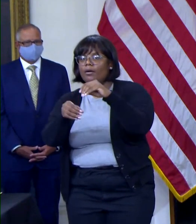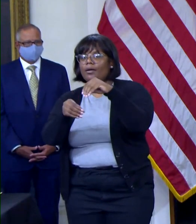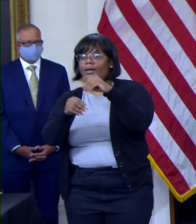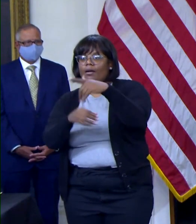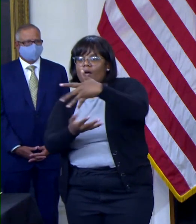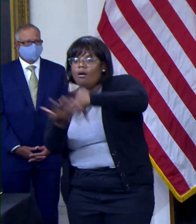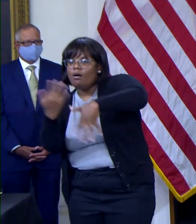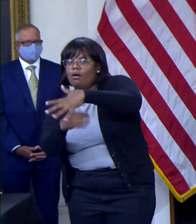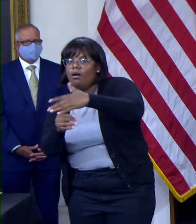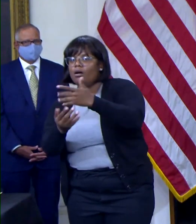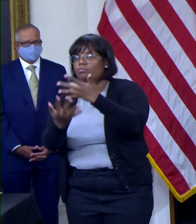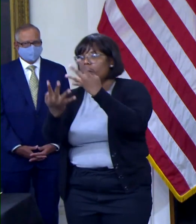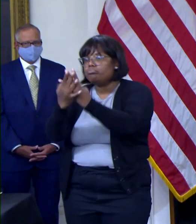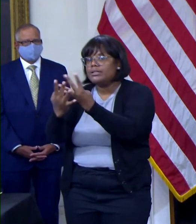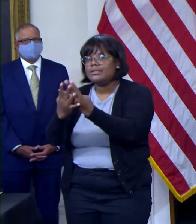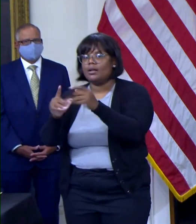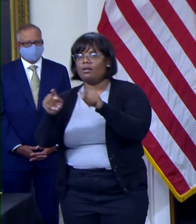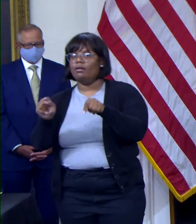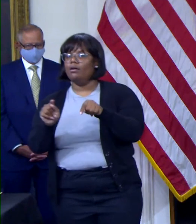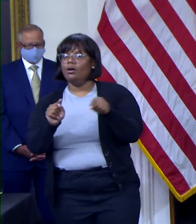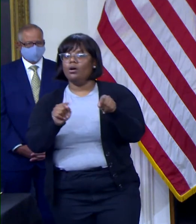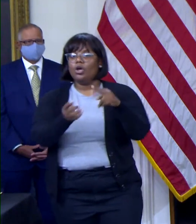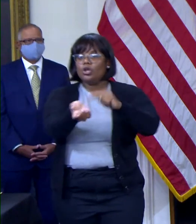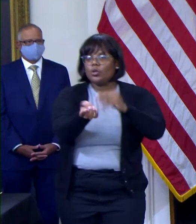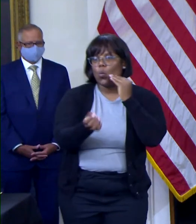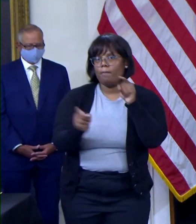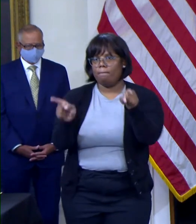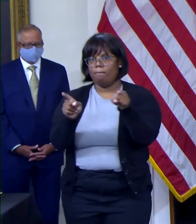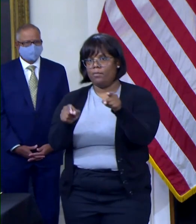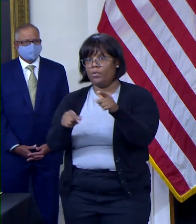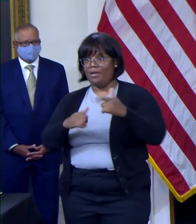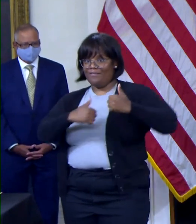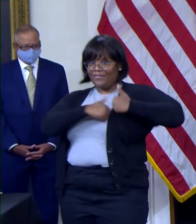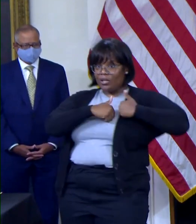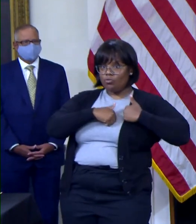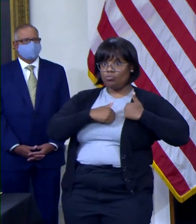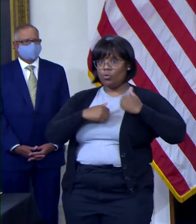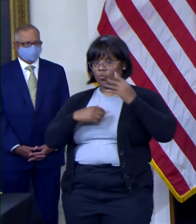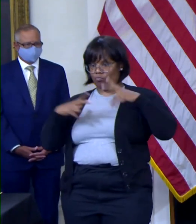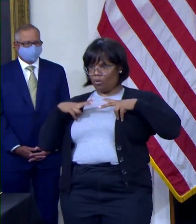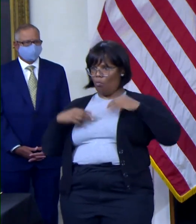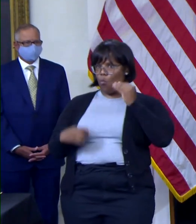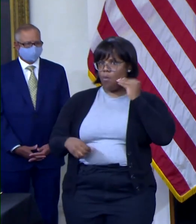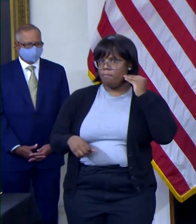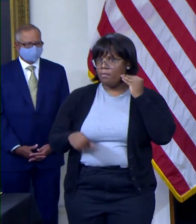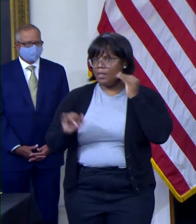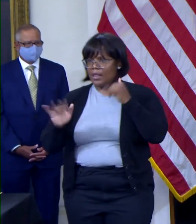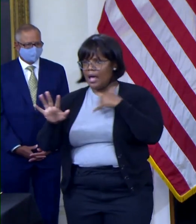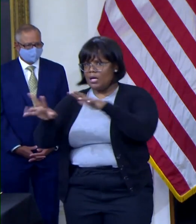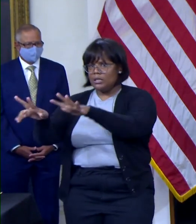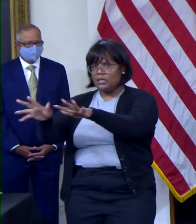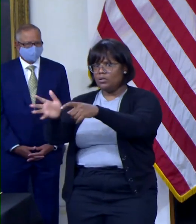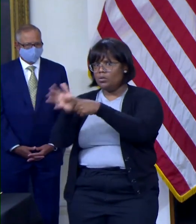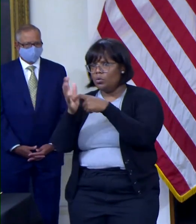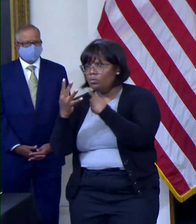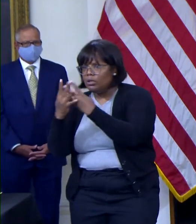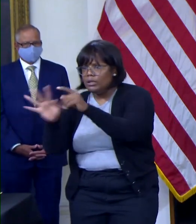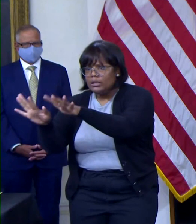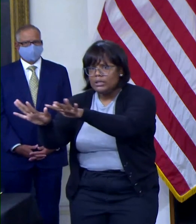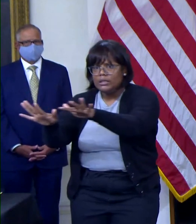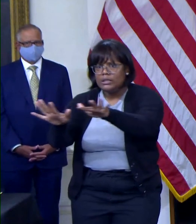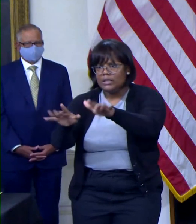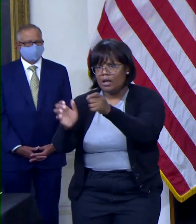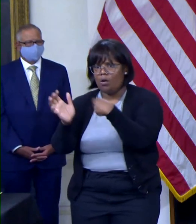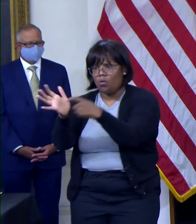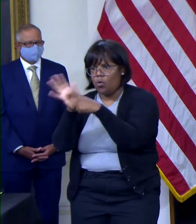worked in, uh, you know, uh, veterans retirement home, the nursing home facility, and people that were working in the prison systems and